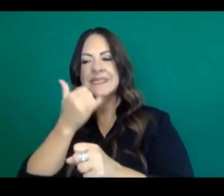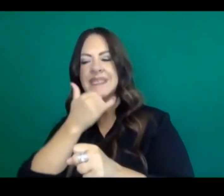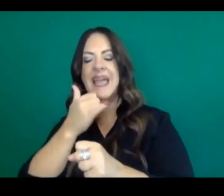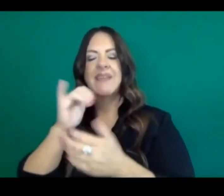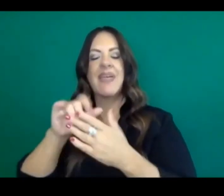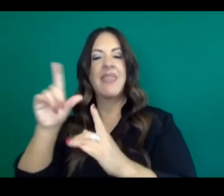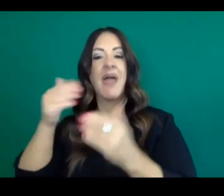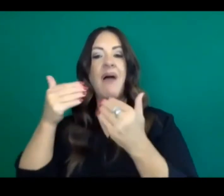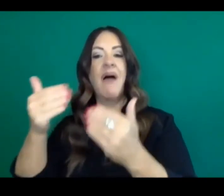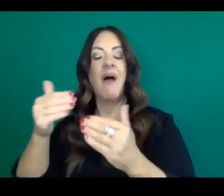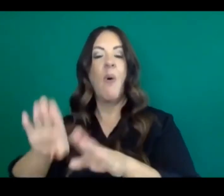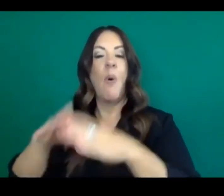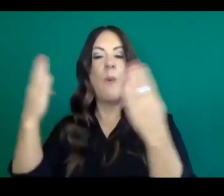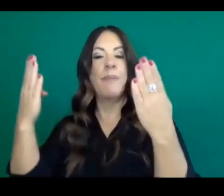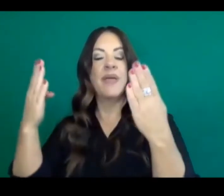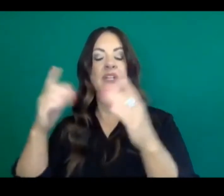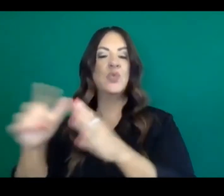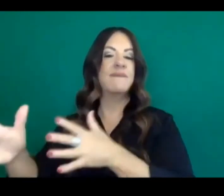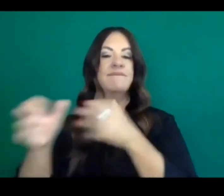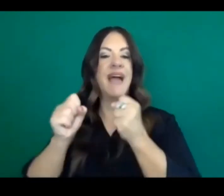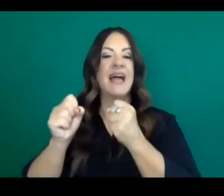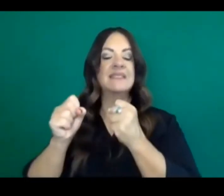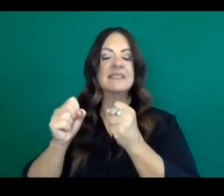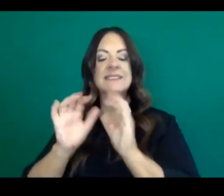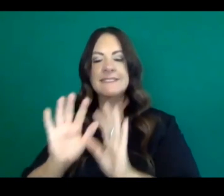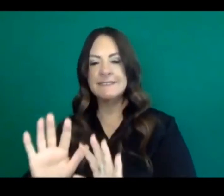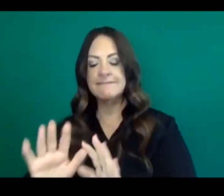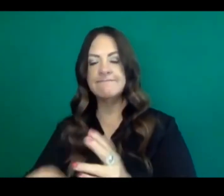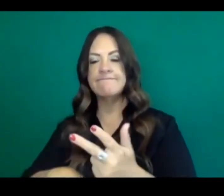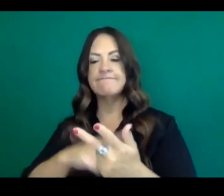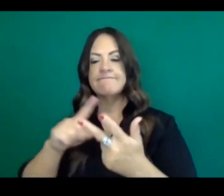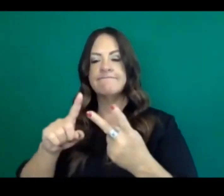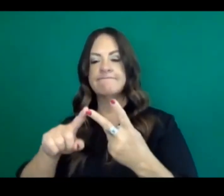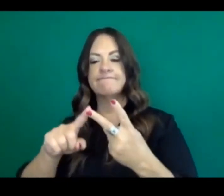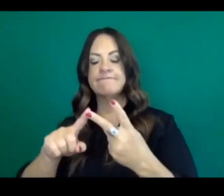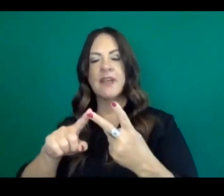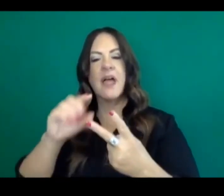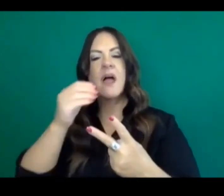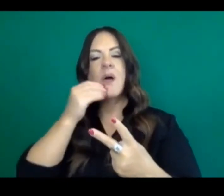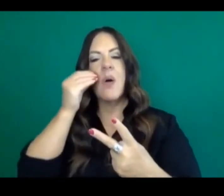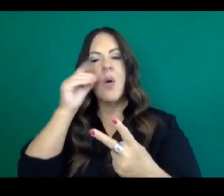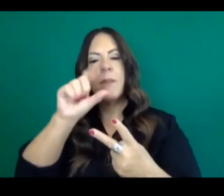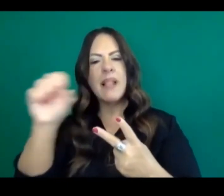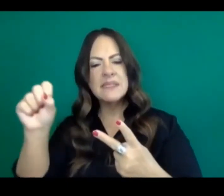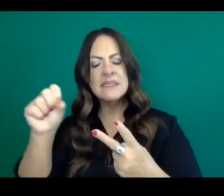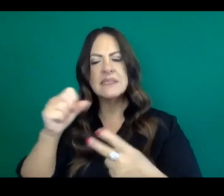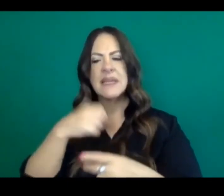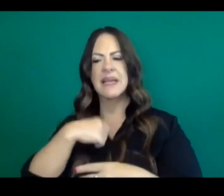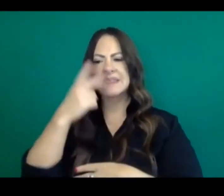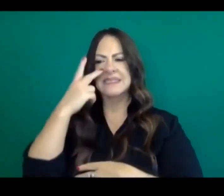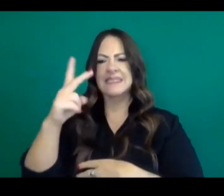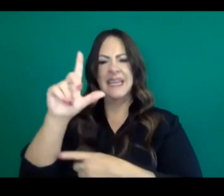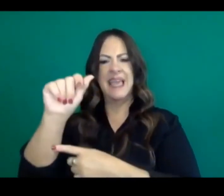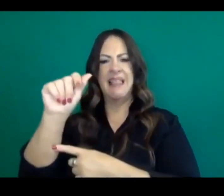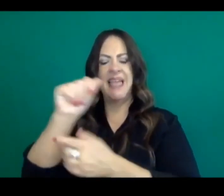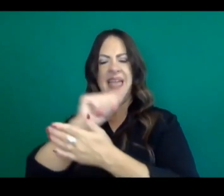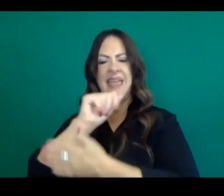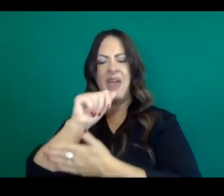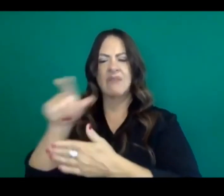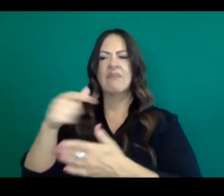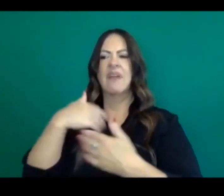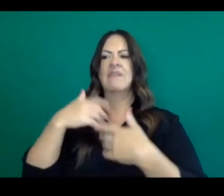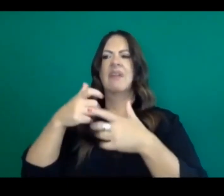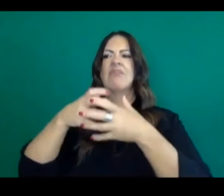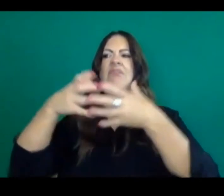saw in July? The second question is regarding, uh, homeless people. LA County has seen a big jump in homeless deaths. San